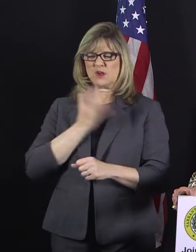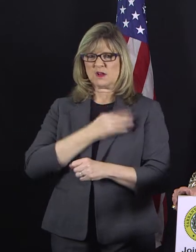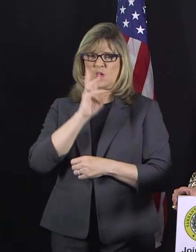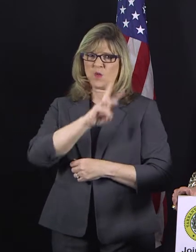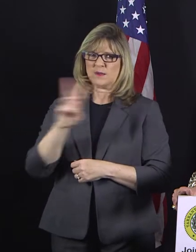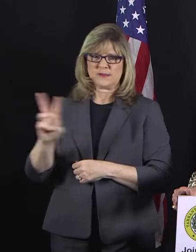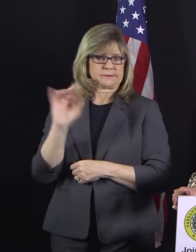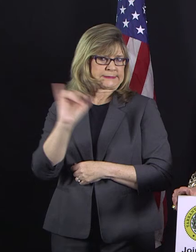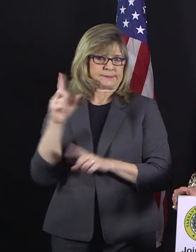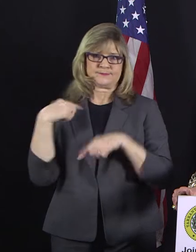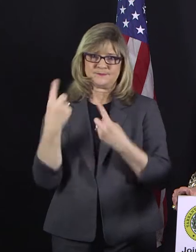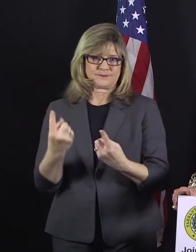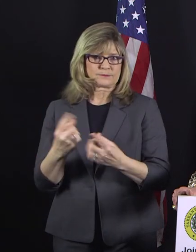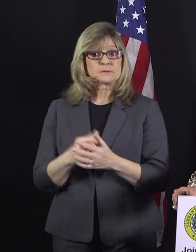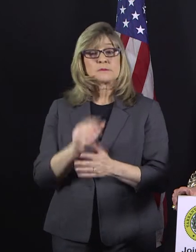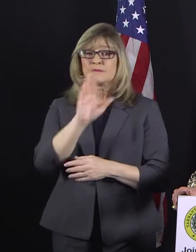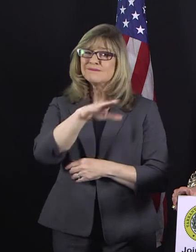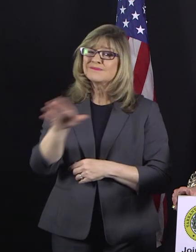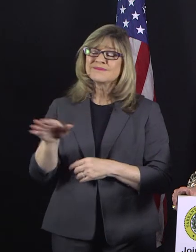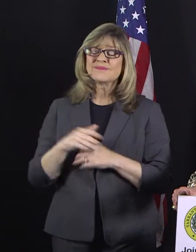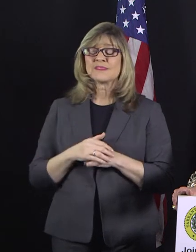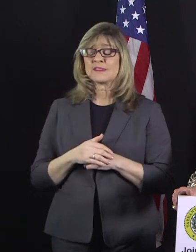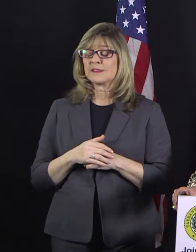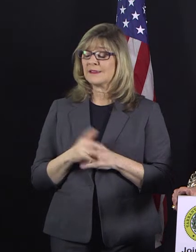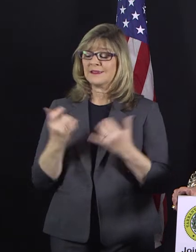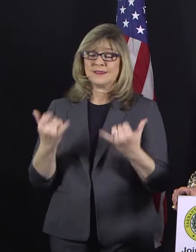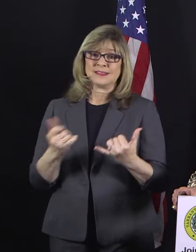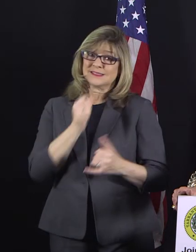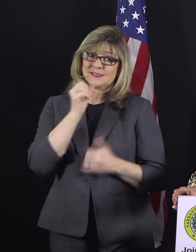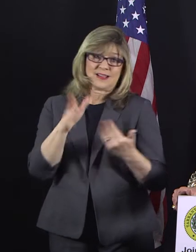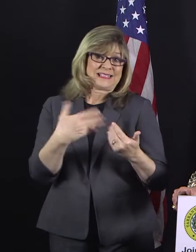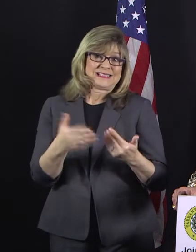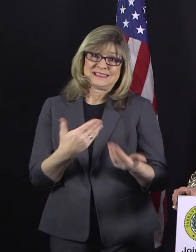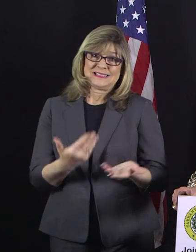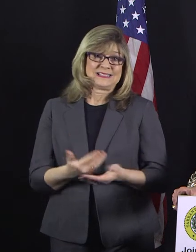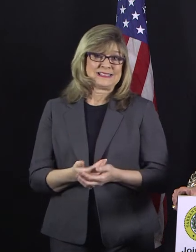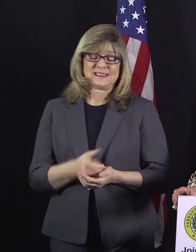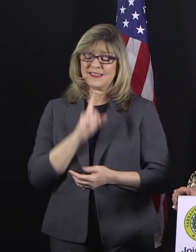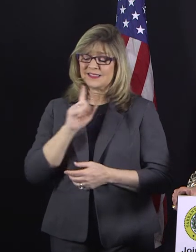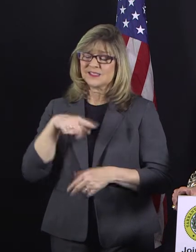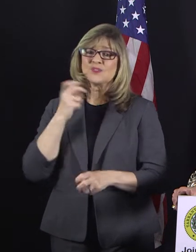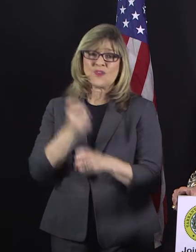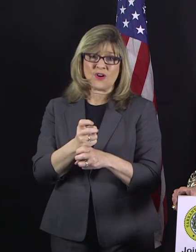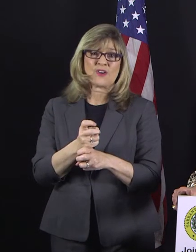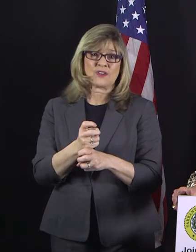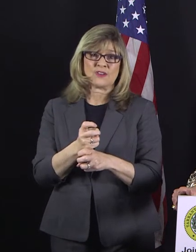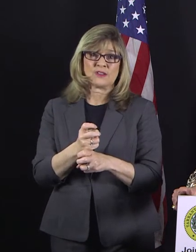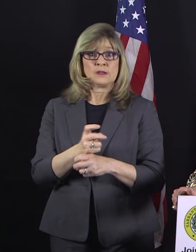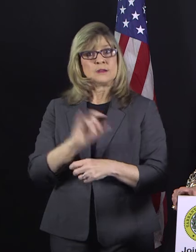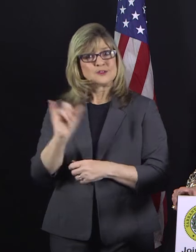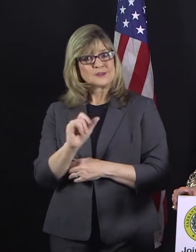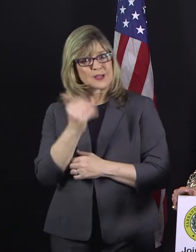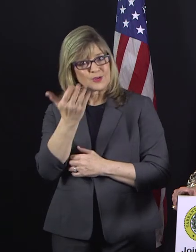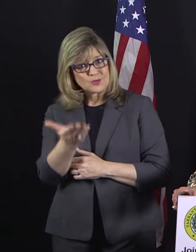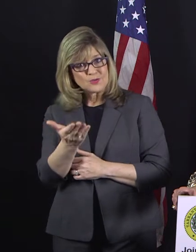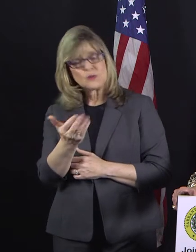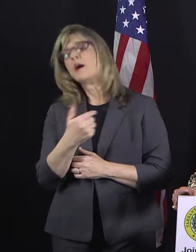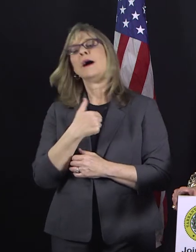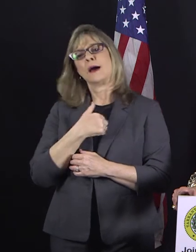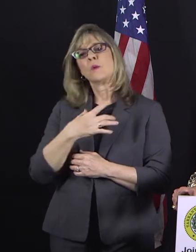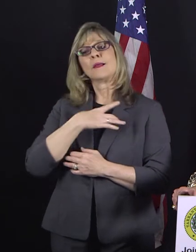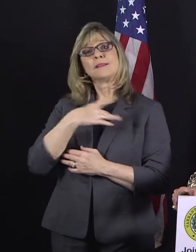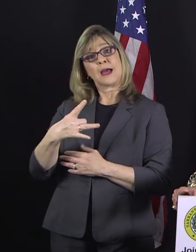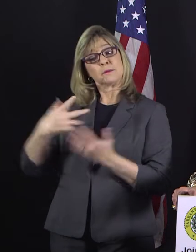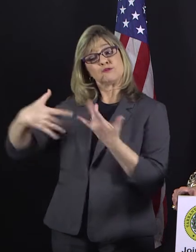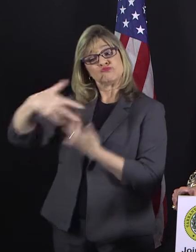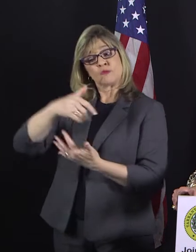been doing. Folks, this is not easy. This is very hard. Just like you, I'd like to be